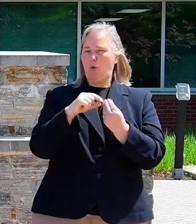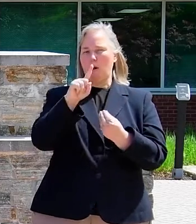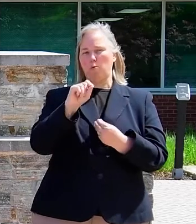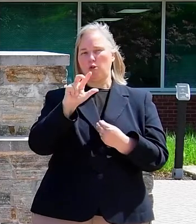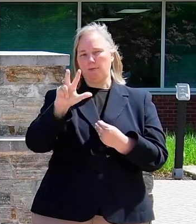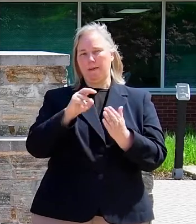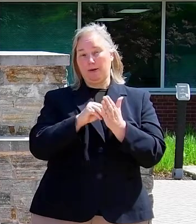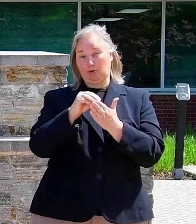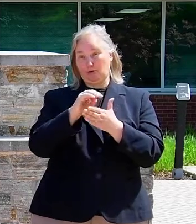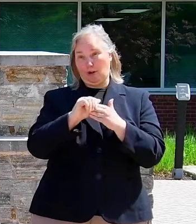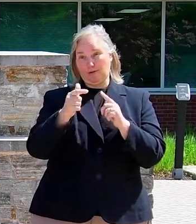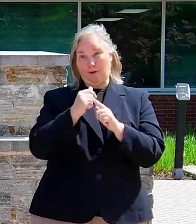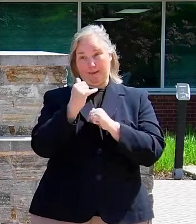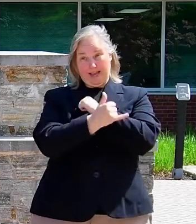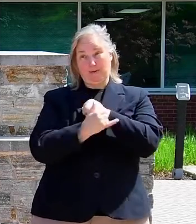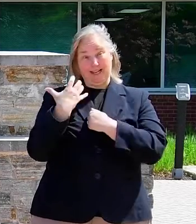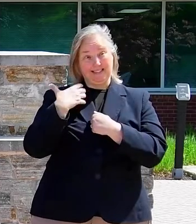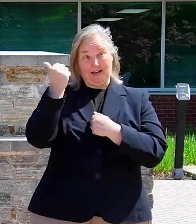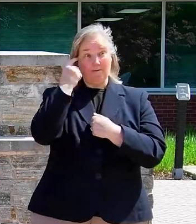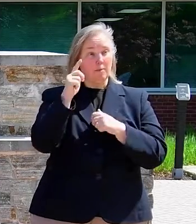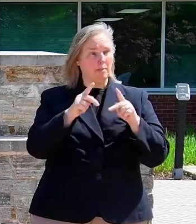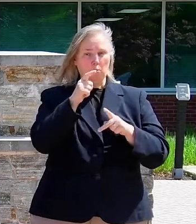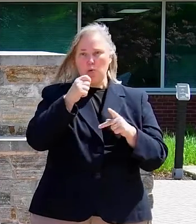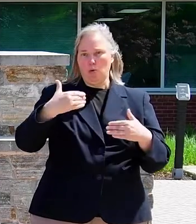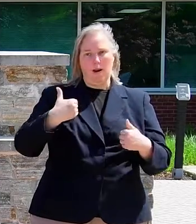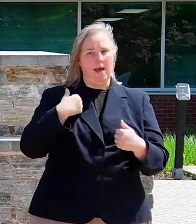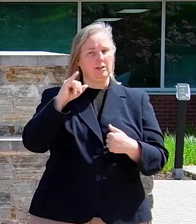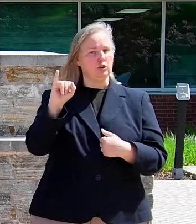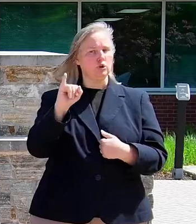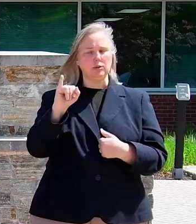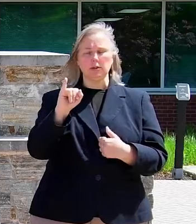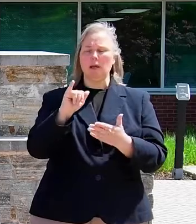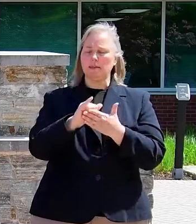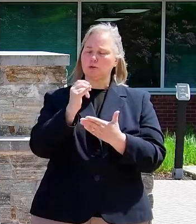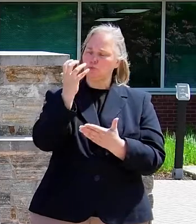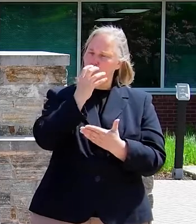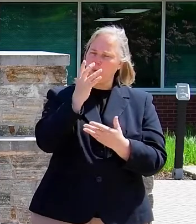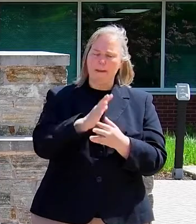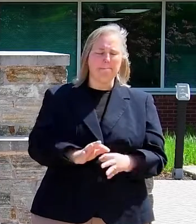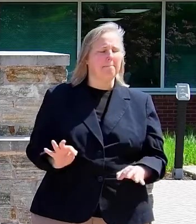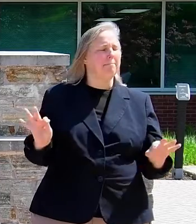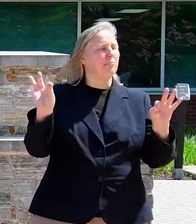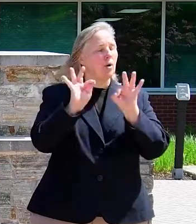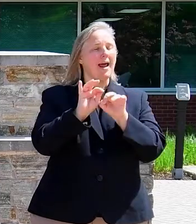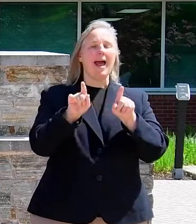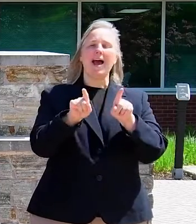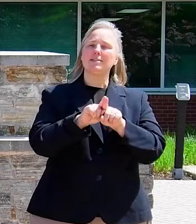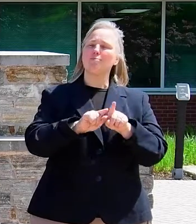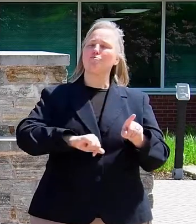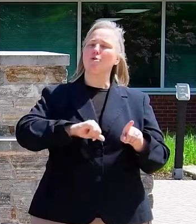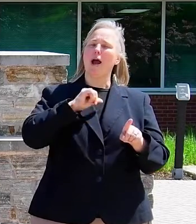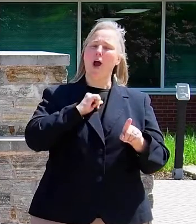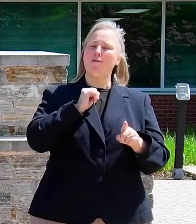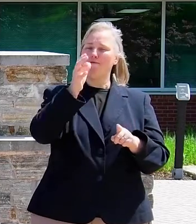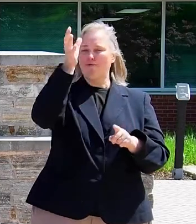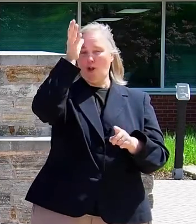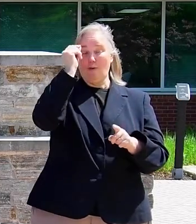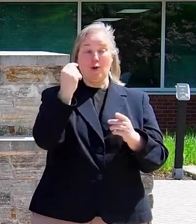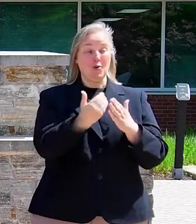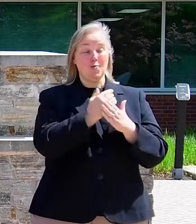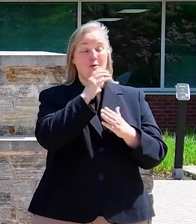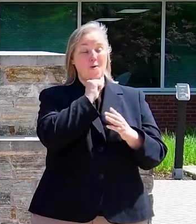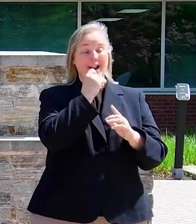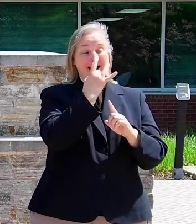by the account executive for those who are uninsured is so incredibly important. As the proud father of a new eight-month-old daughter,